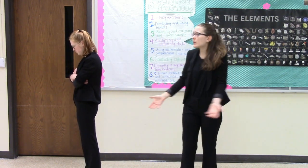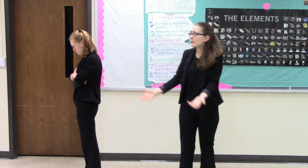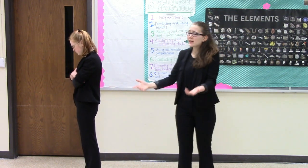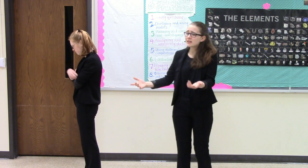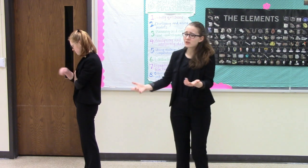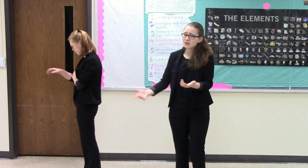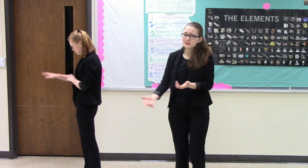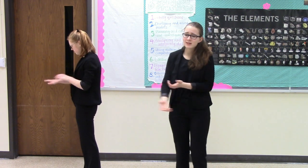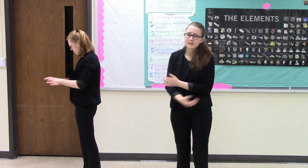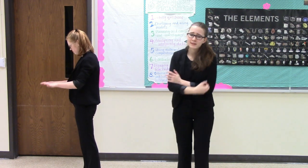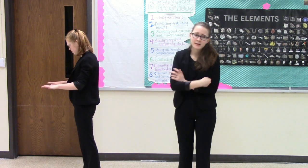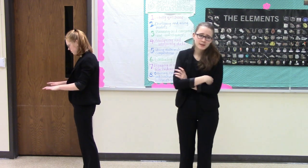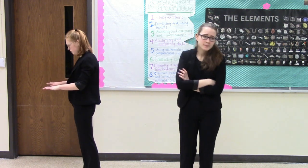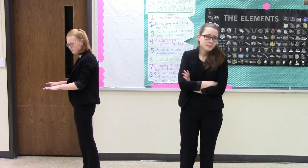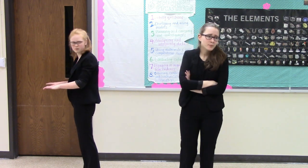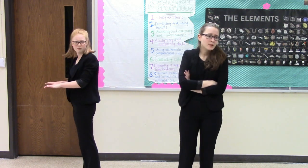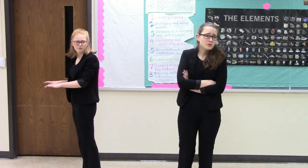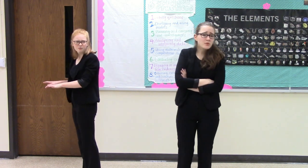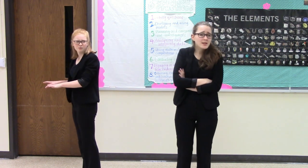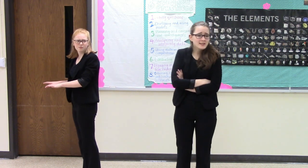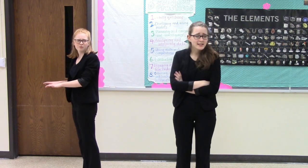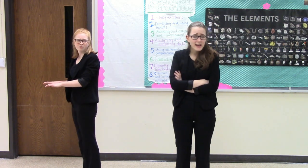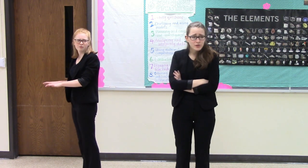we please just do this together?